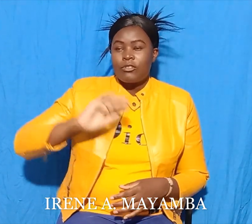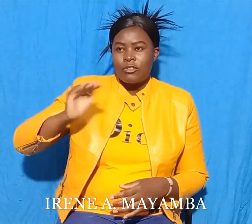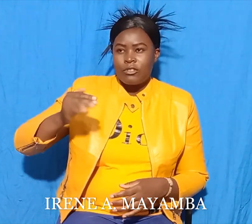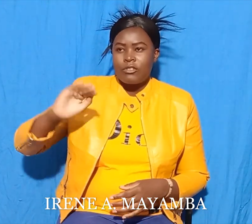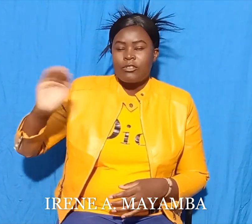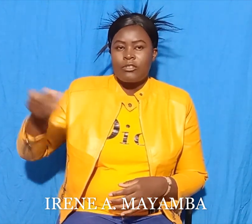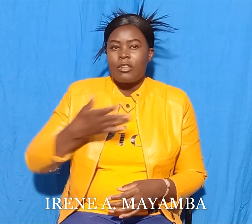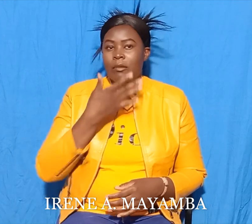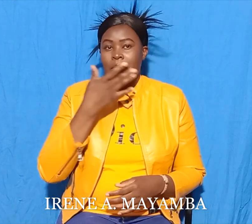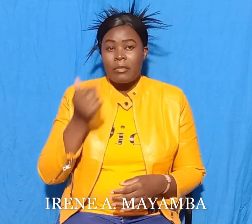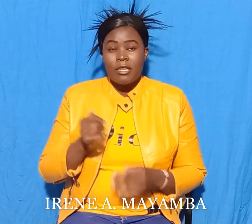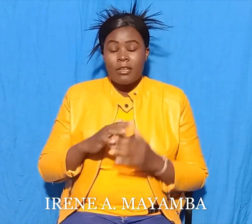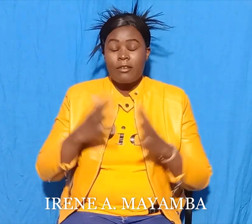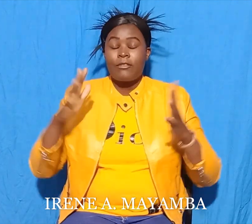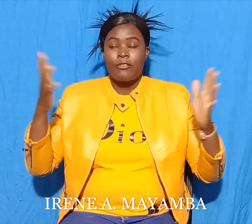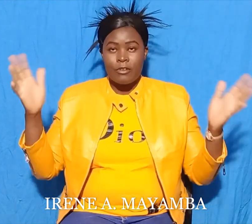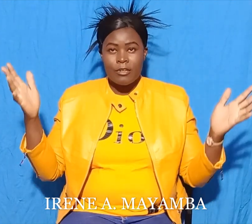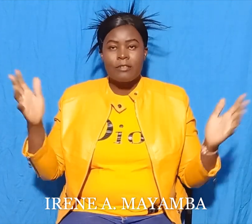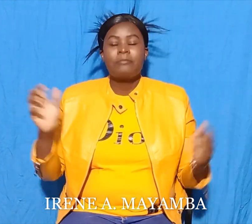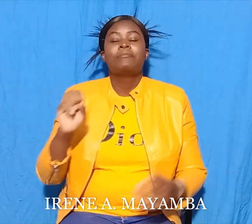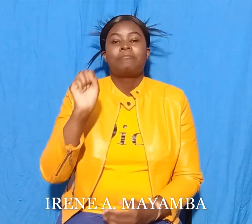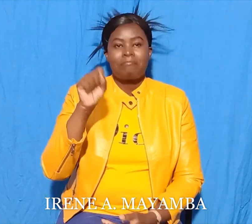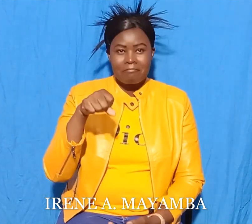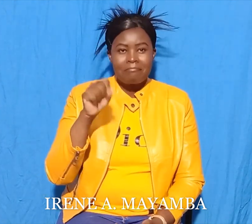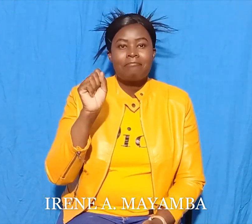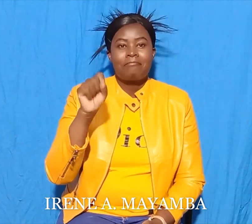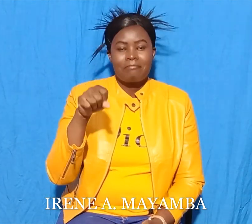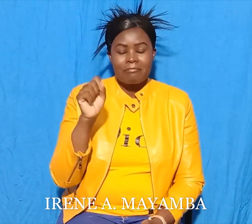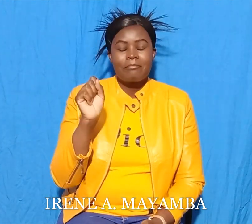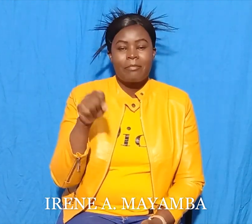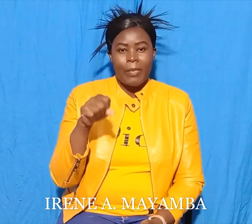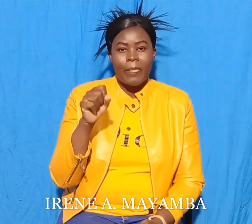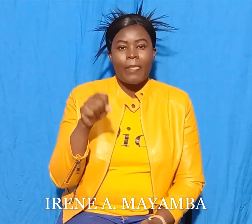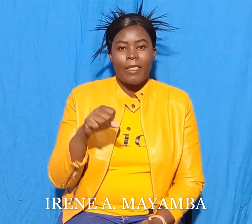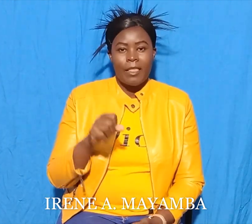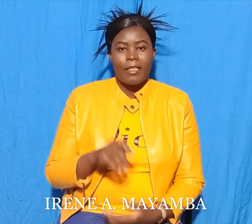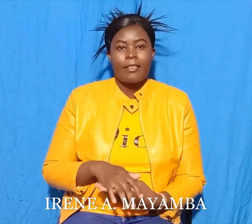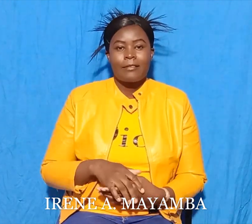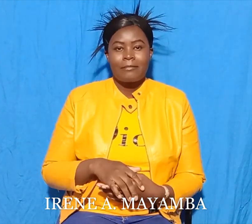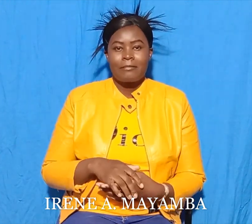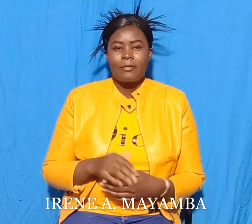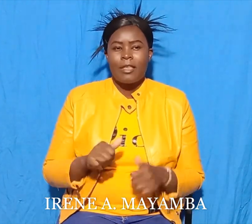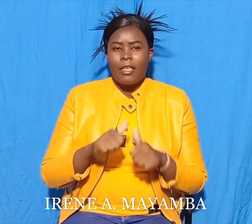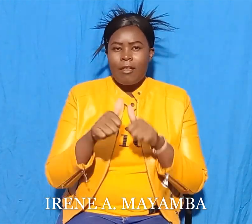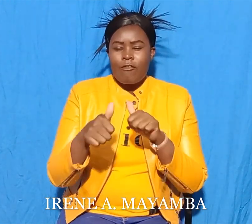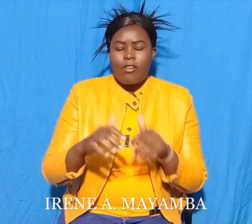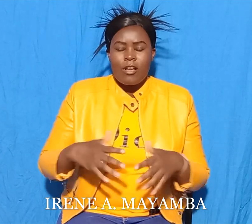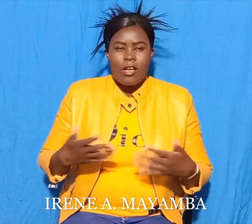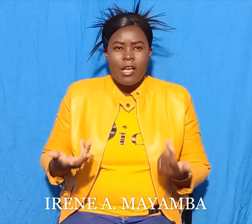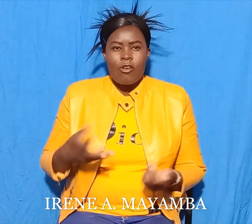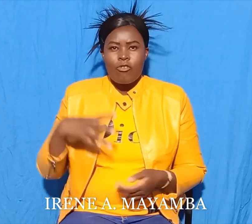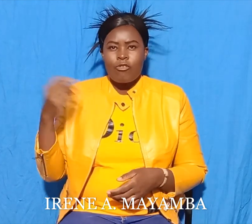Yes, it is. How far must we go? asked the monkey.